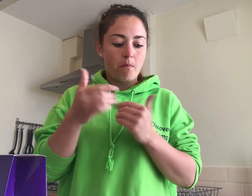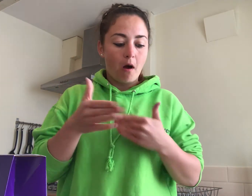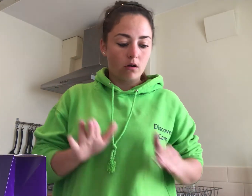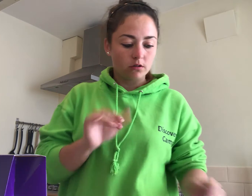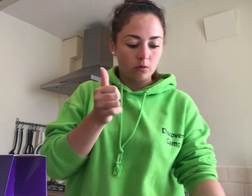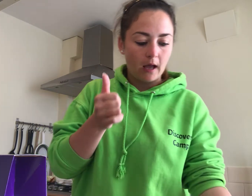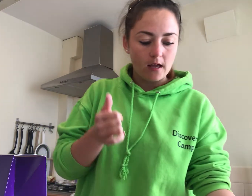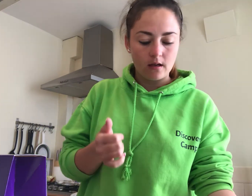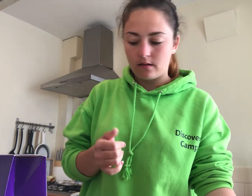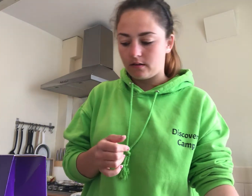box okay